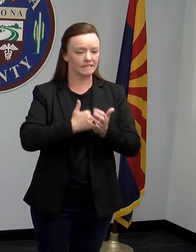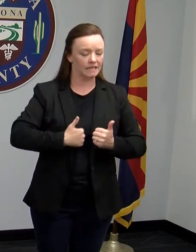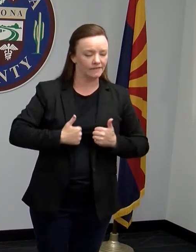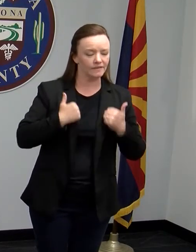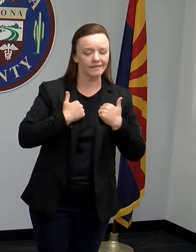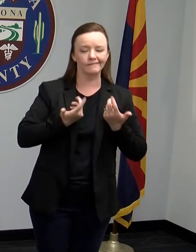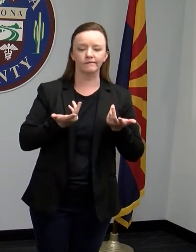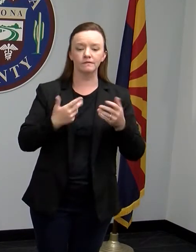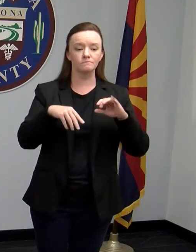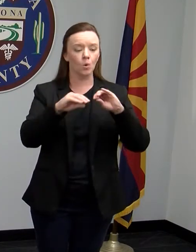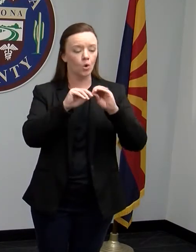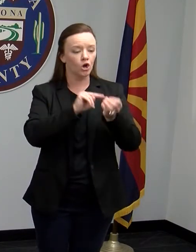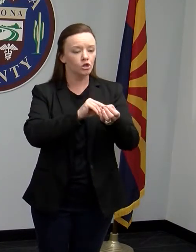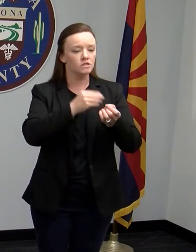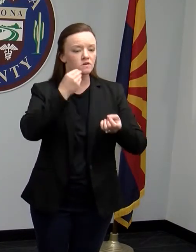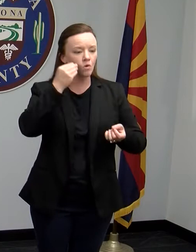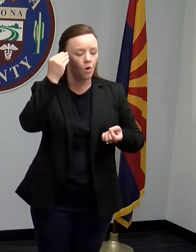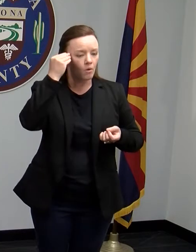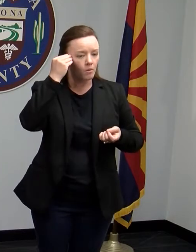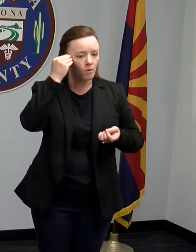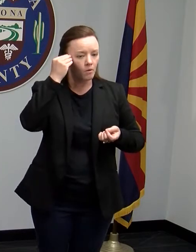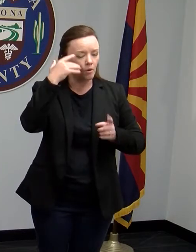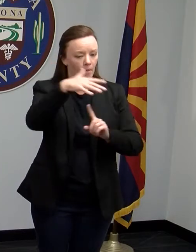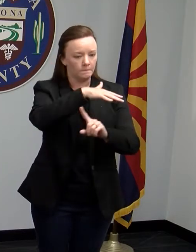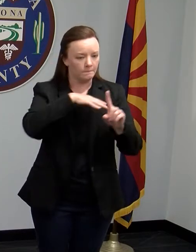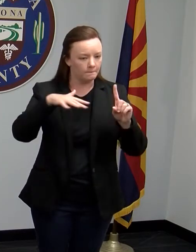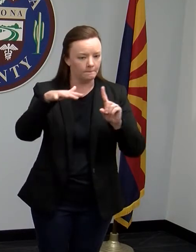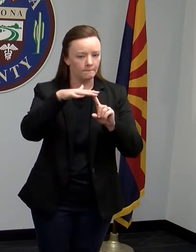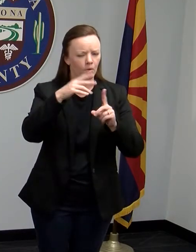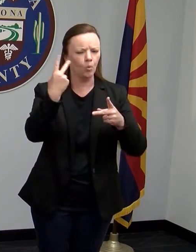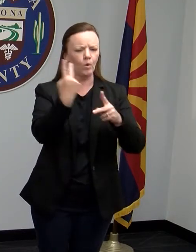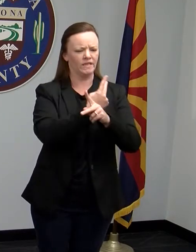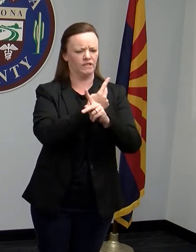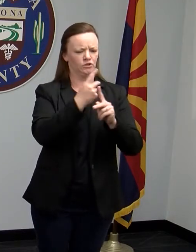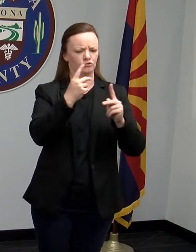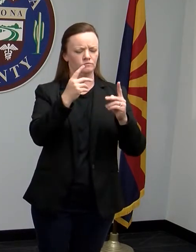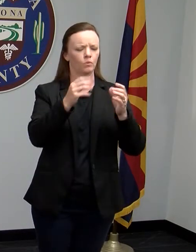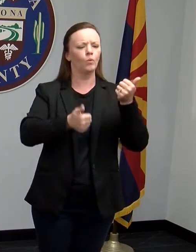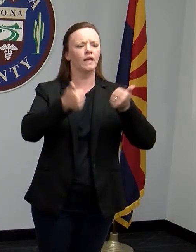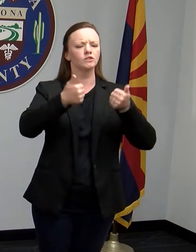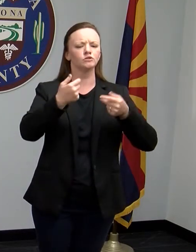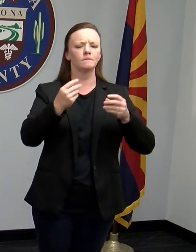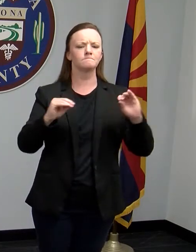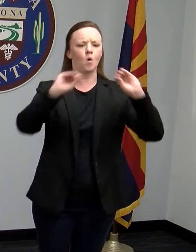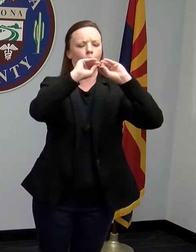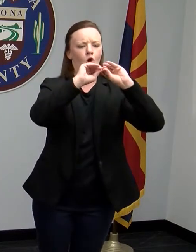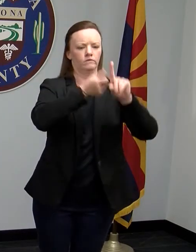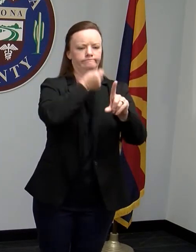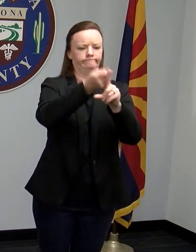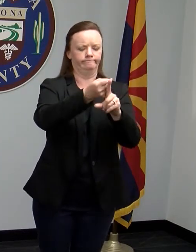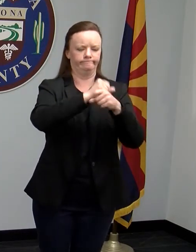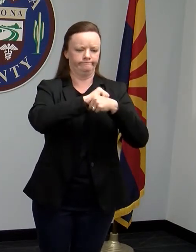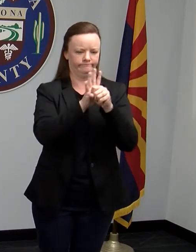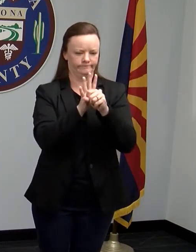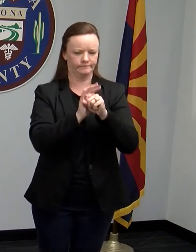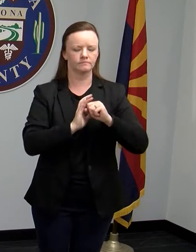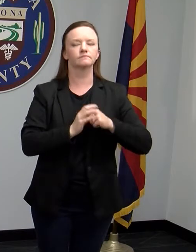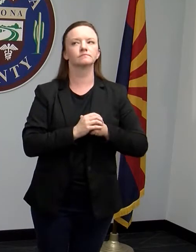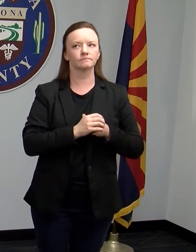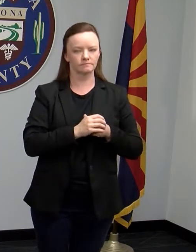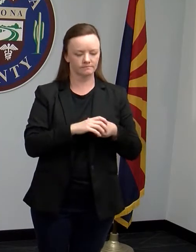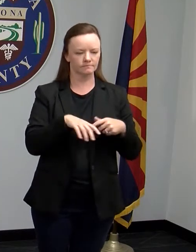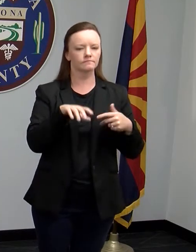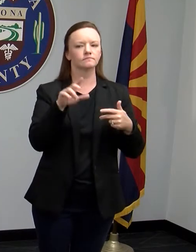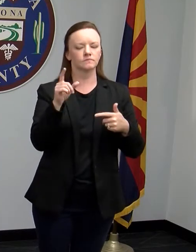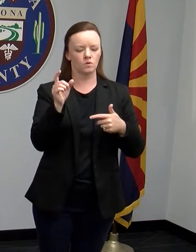more nursing home environments? Which one is getting more of the cases? So the trends we're seeing